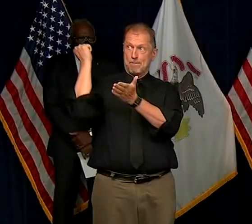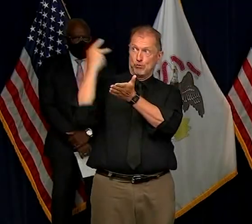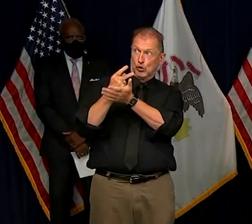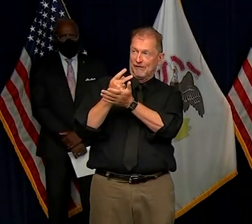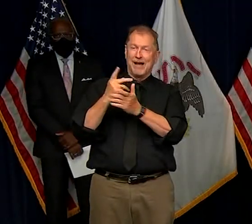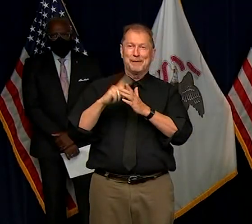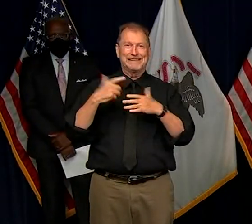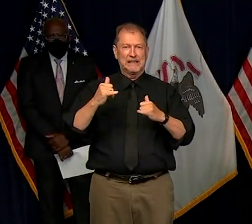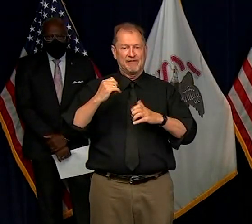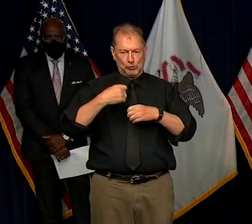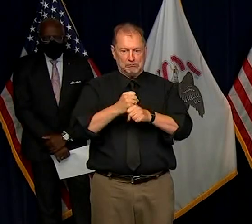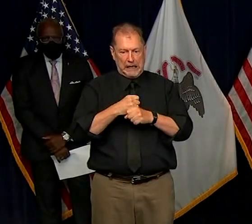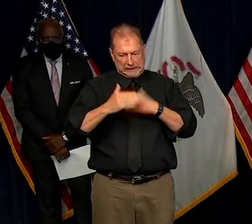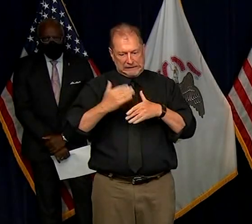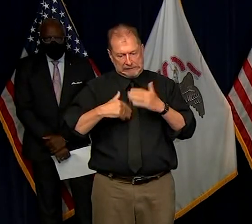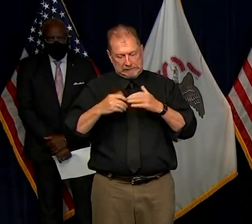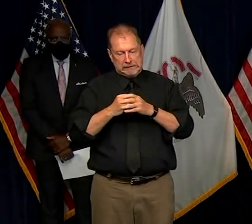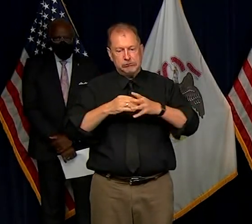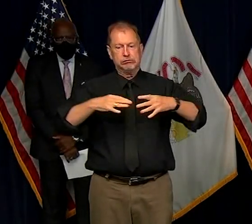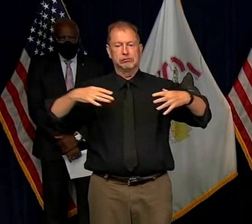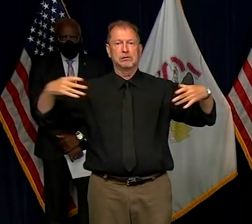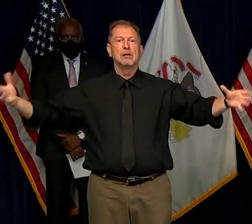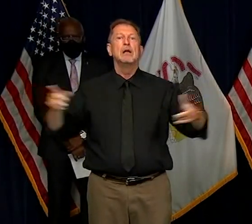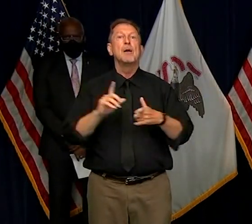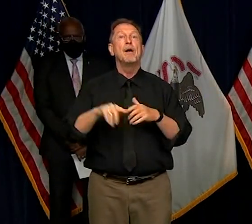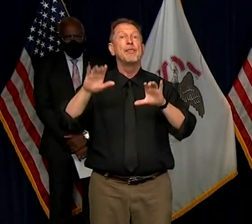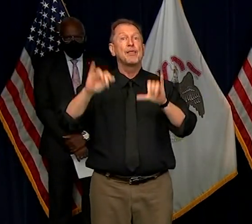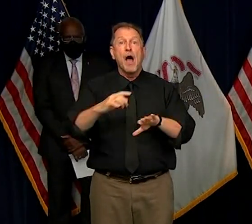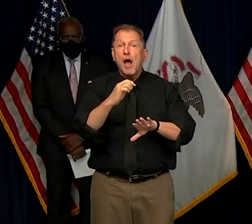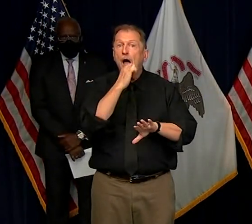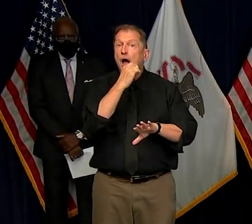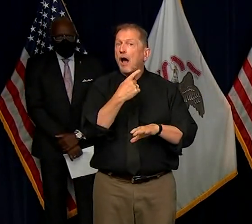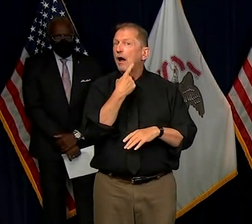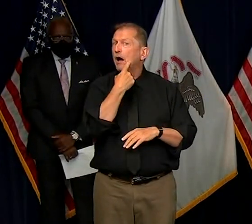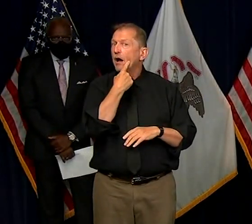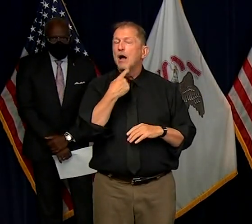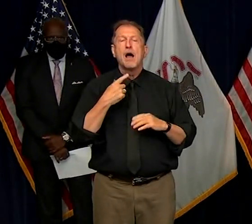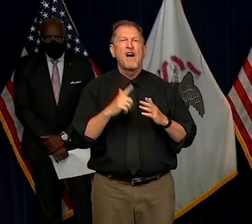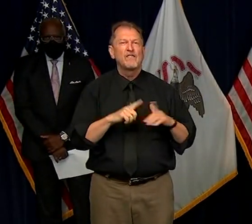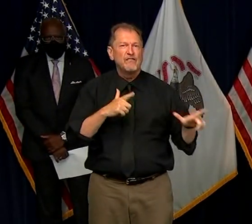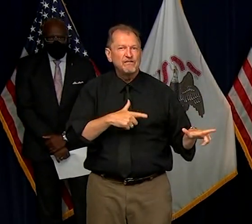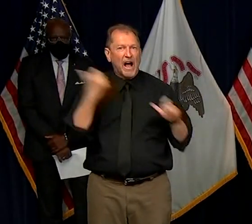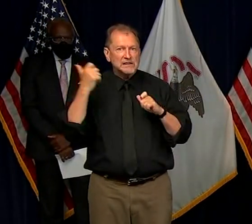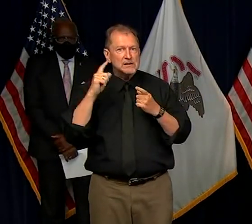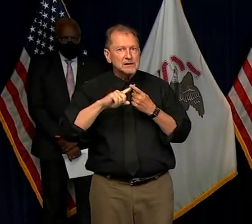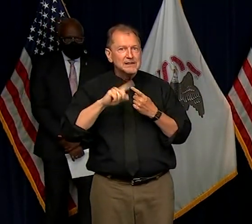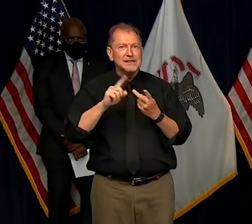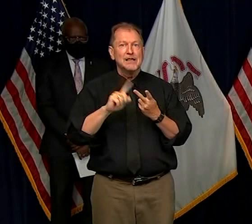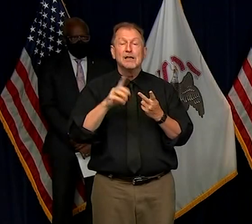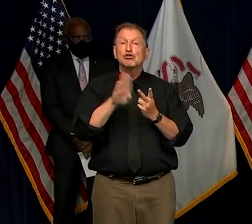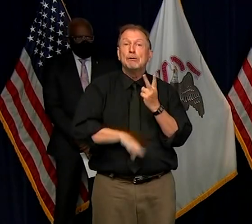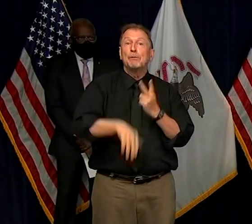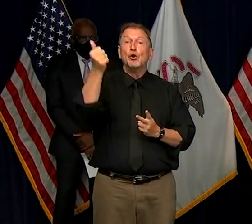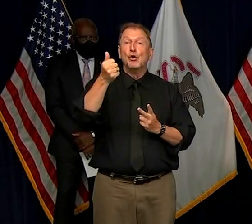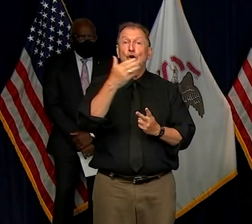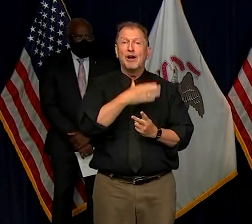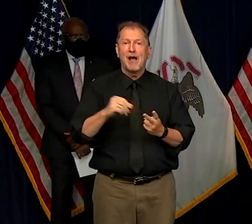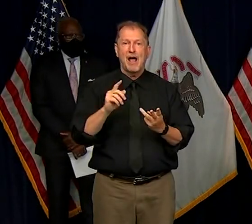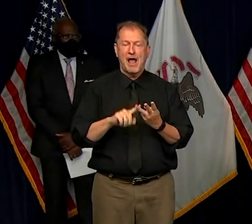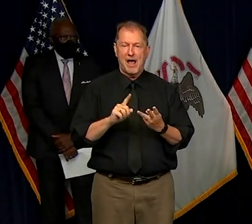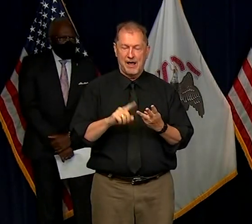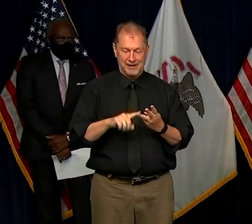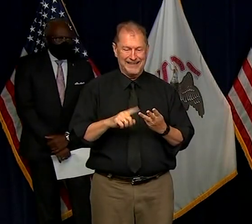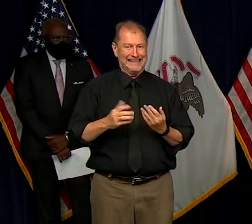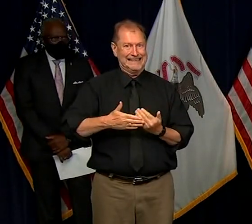-changer. Illinois' saliva test is less expensive, faster, and requires significantly less raw